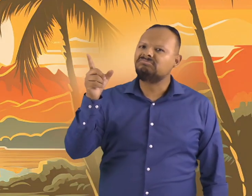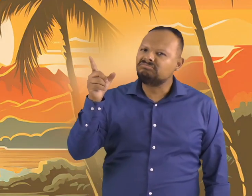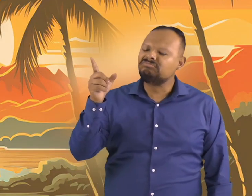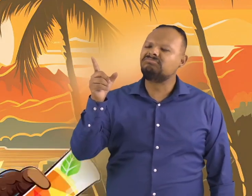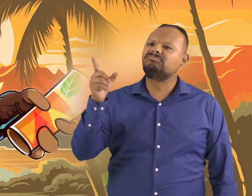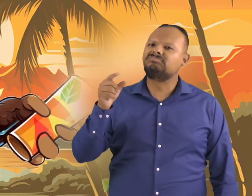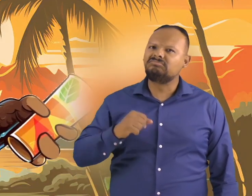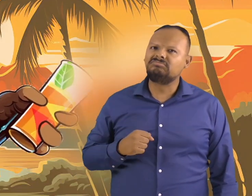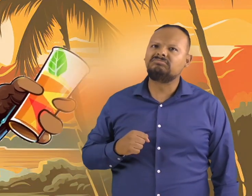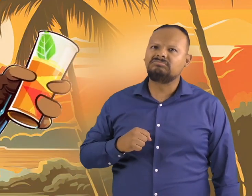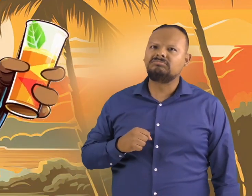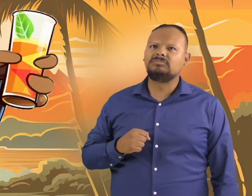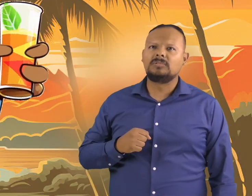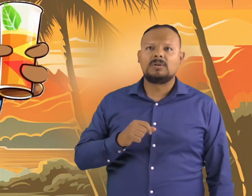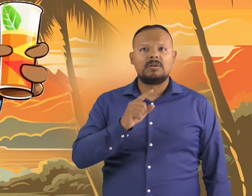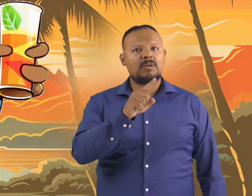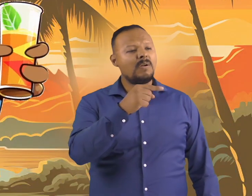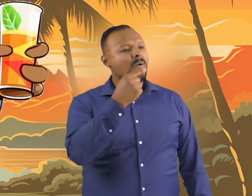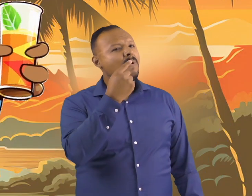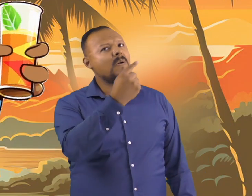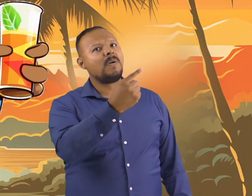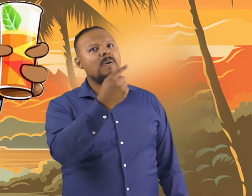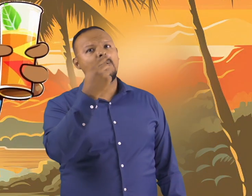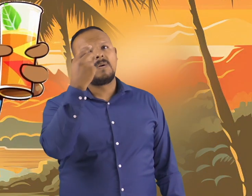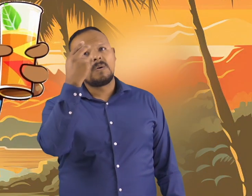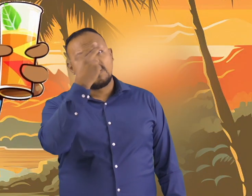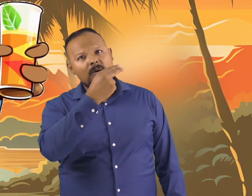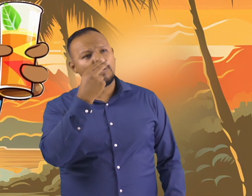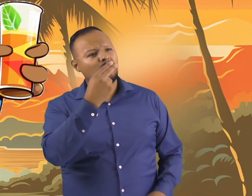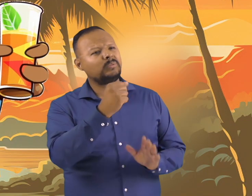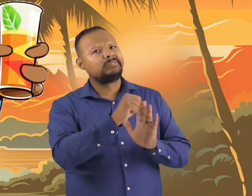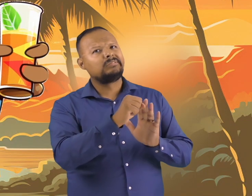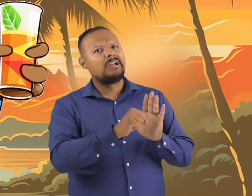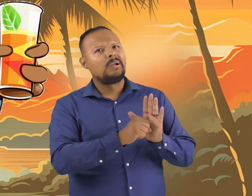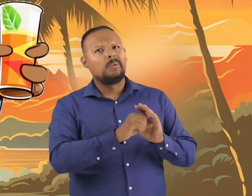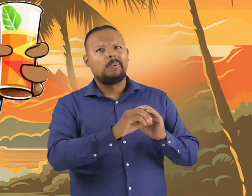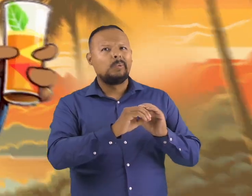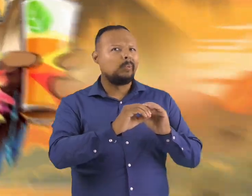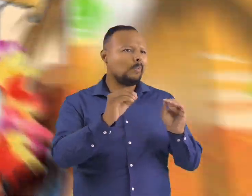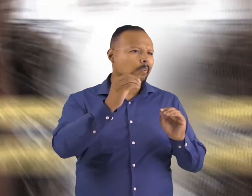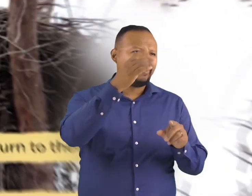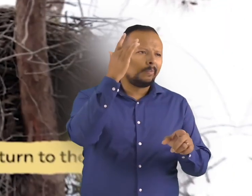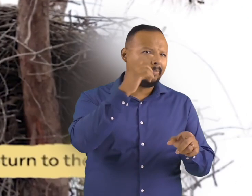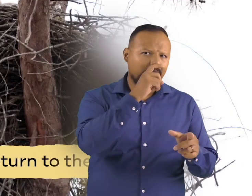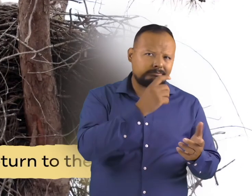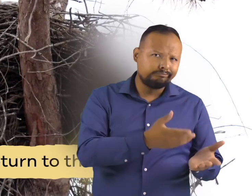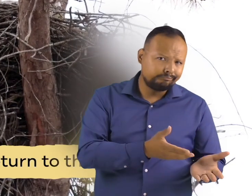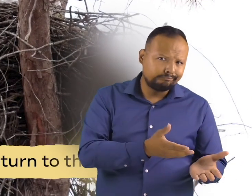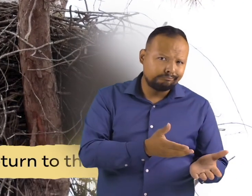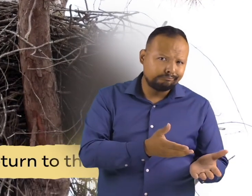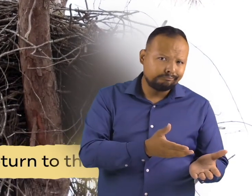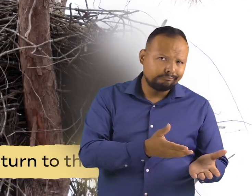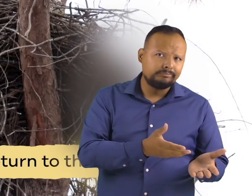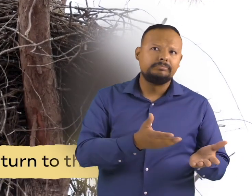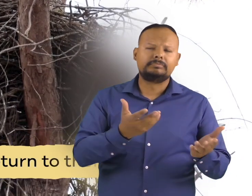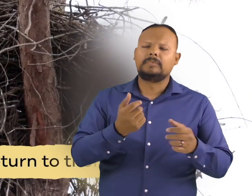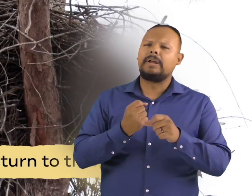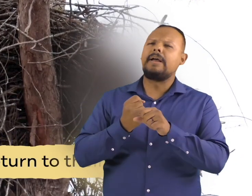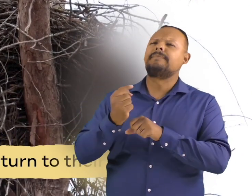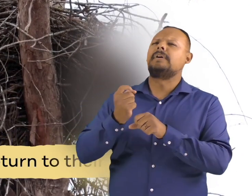does not have a species of bald eagles living in the state. Year after year, American